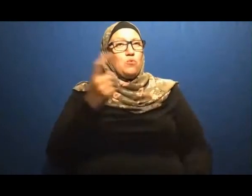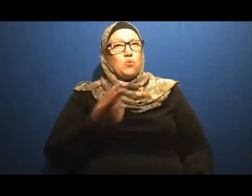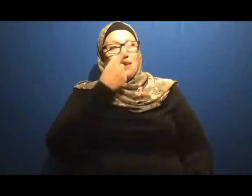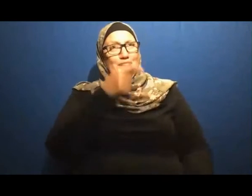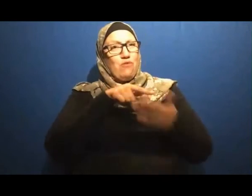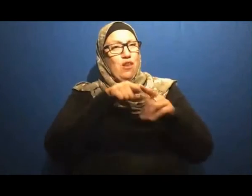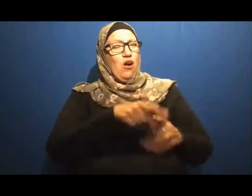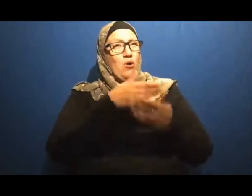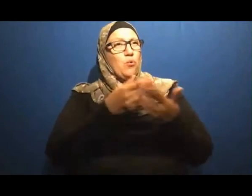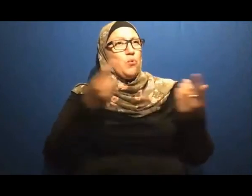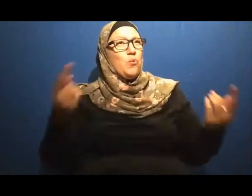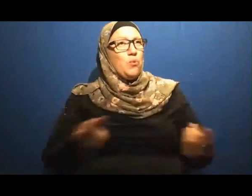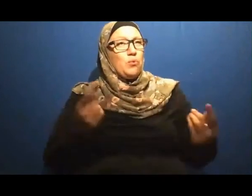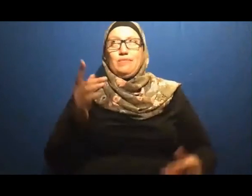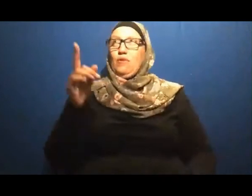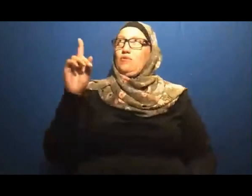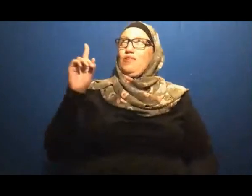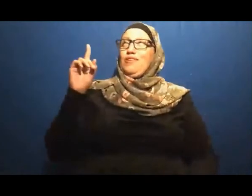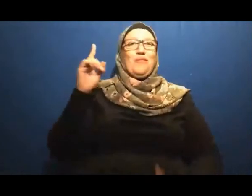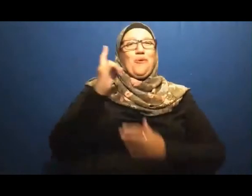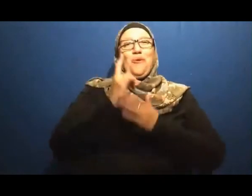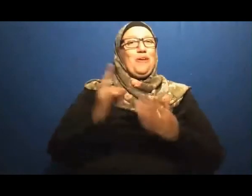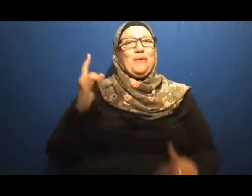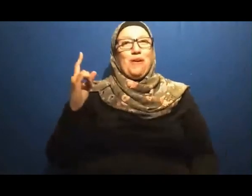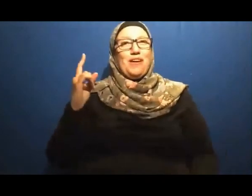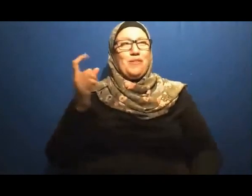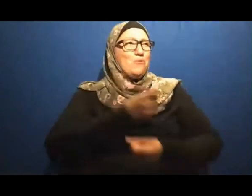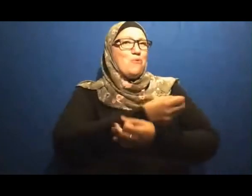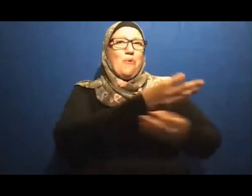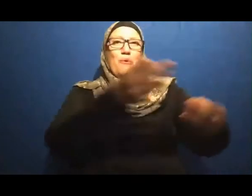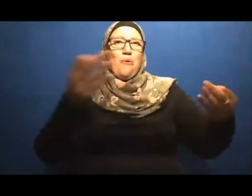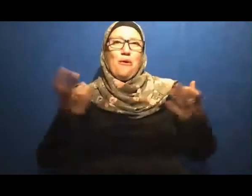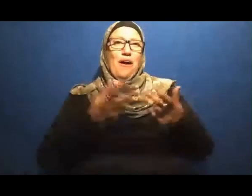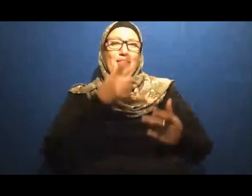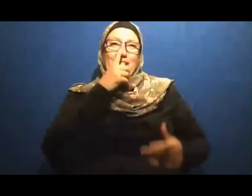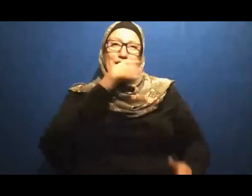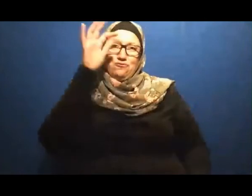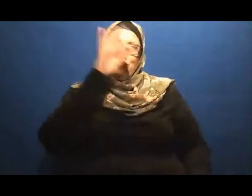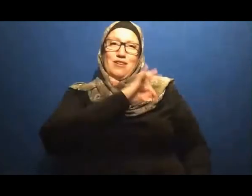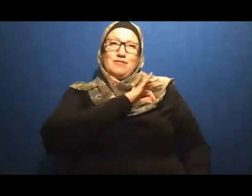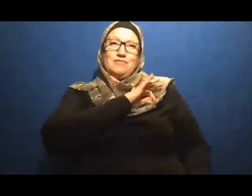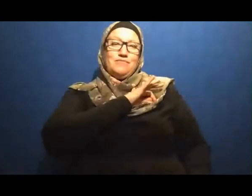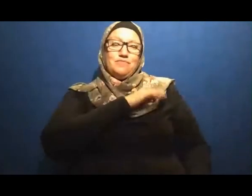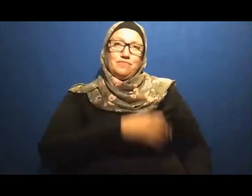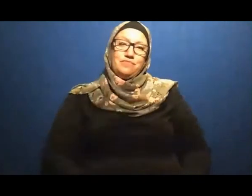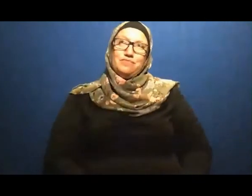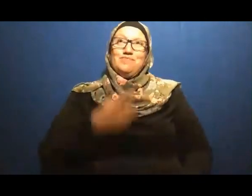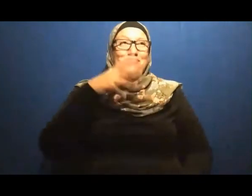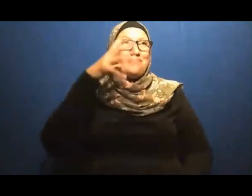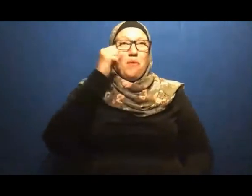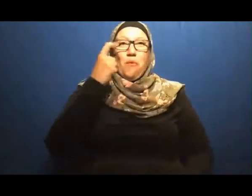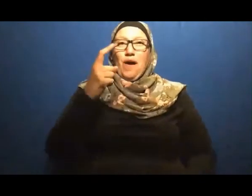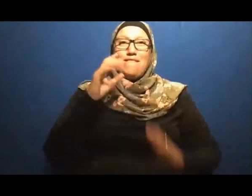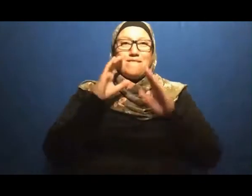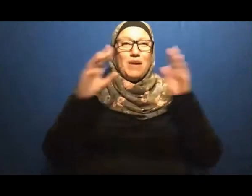Confidently Is the Almighty God And that's what that famous poet I remember many years ago I read it in one of the mystical books Of